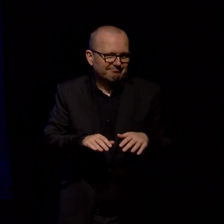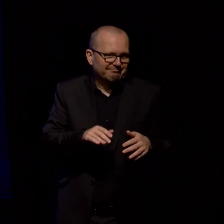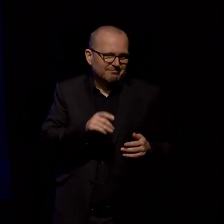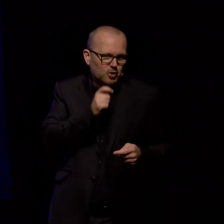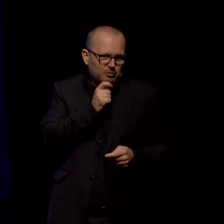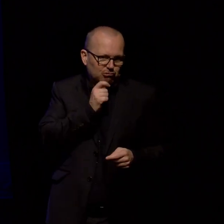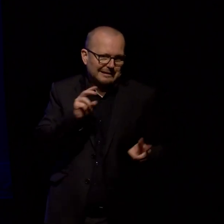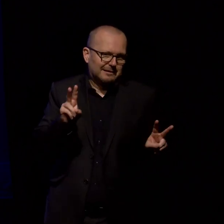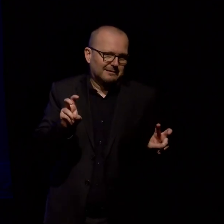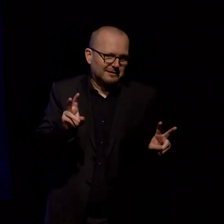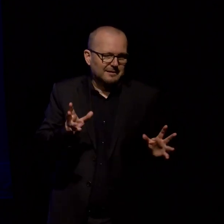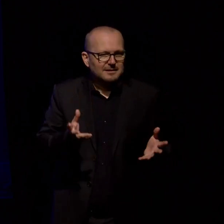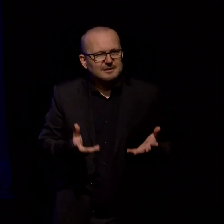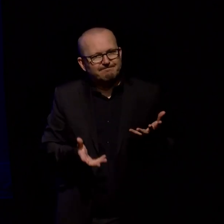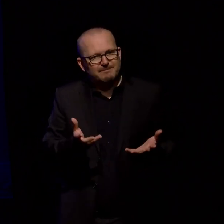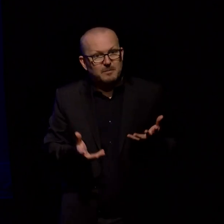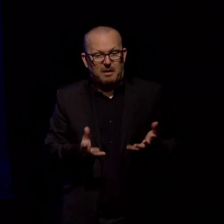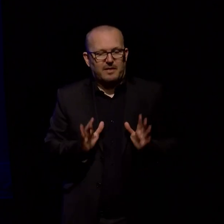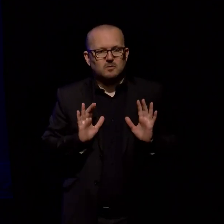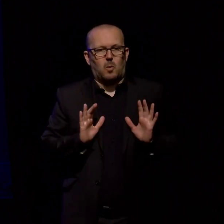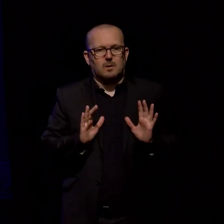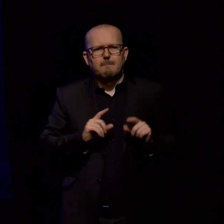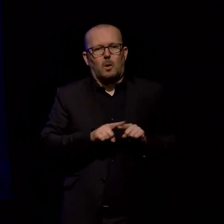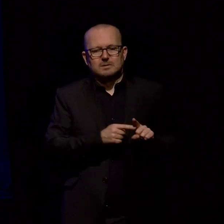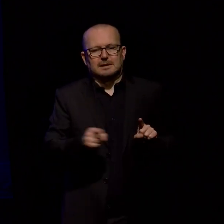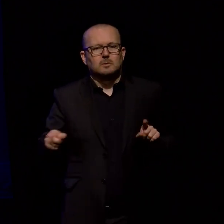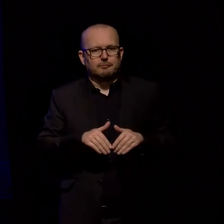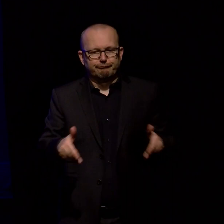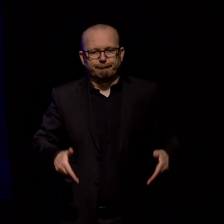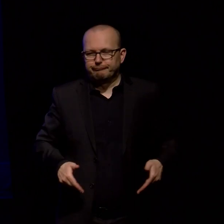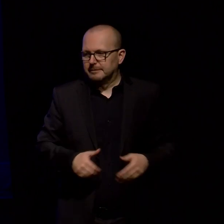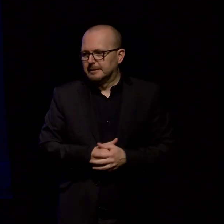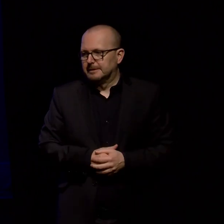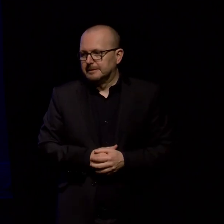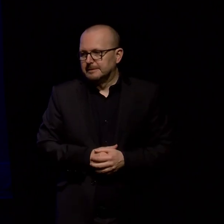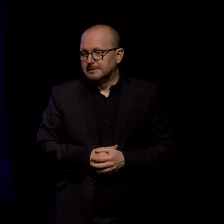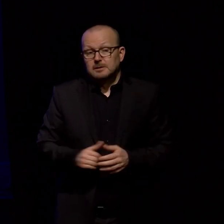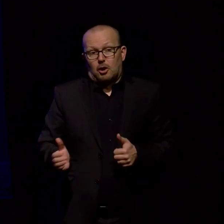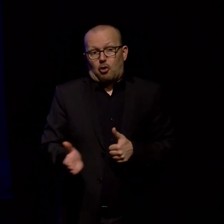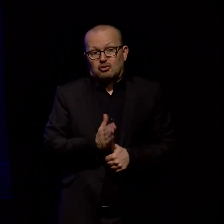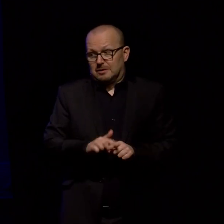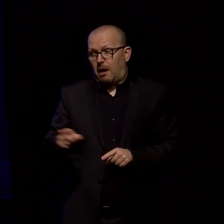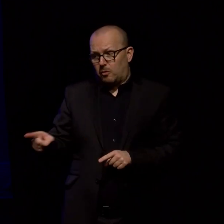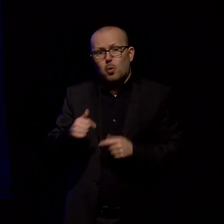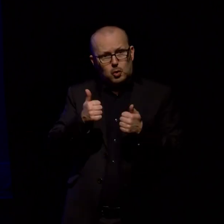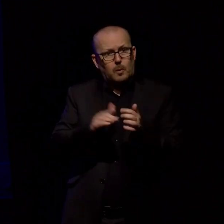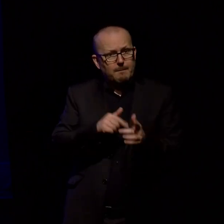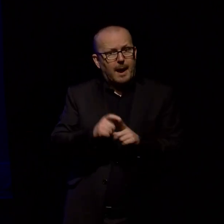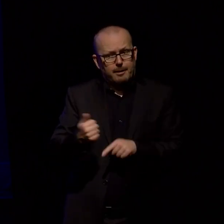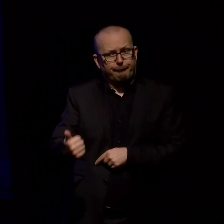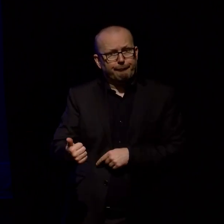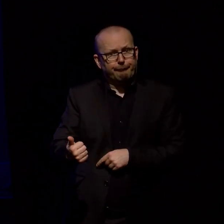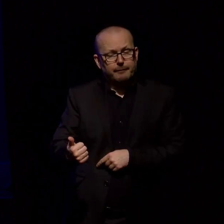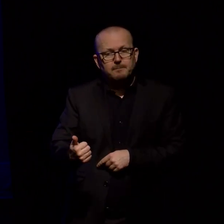until until Friday I actually thought this was a pretty good map and then I had a couple of conversations around